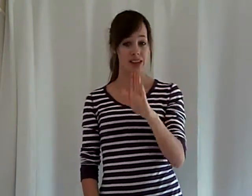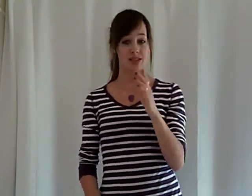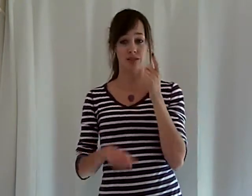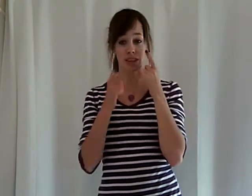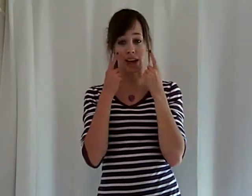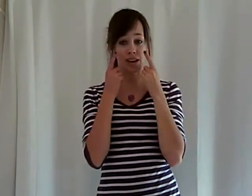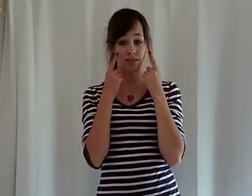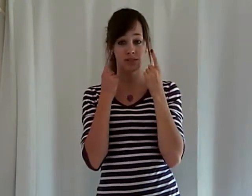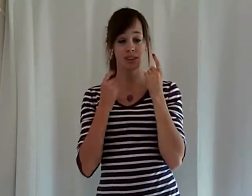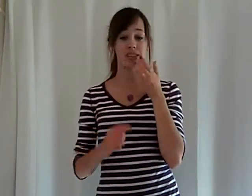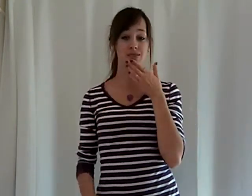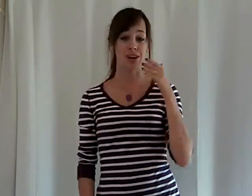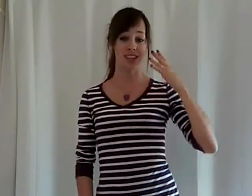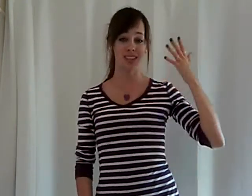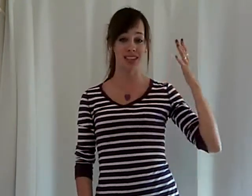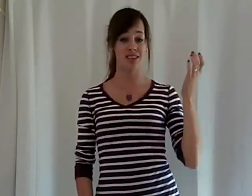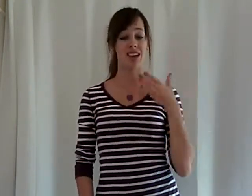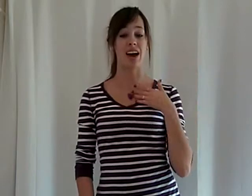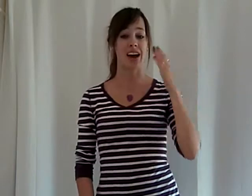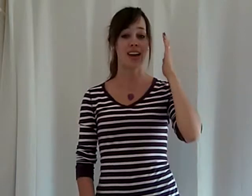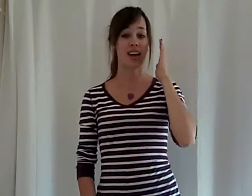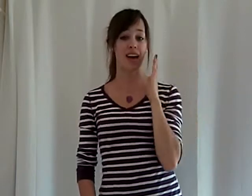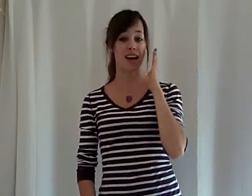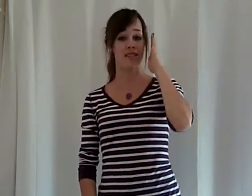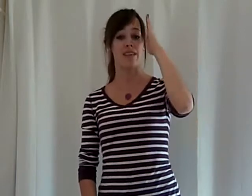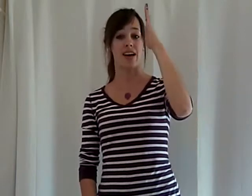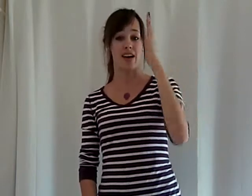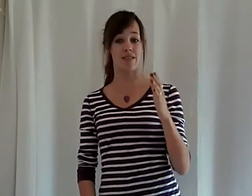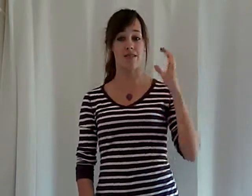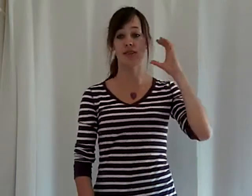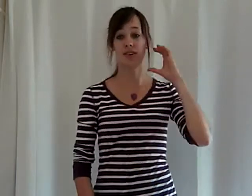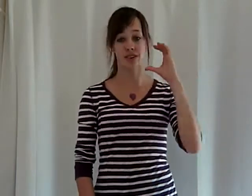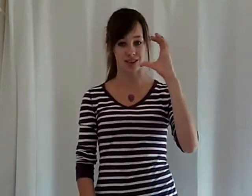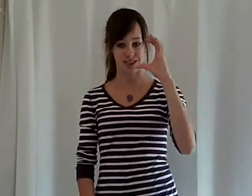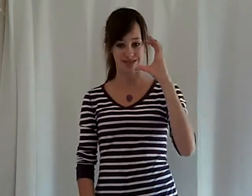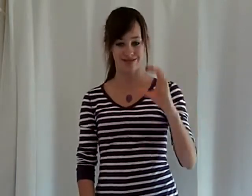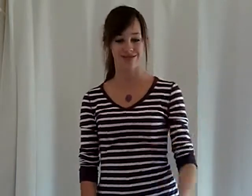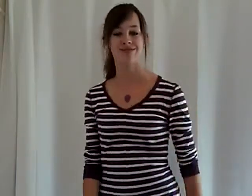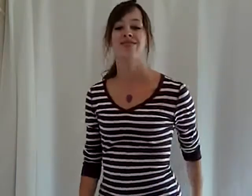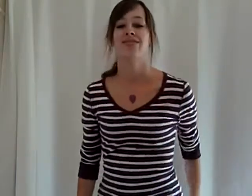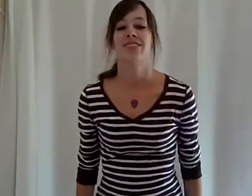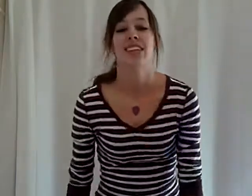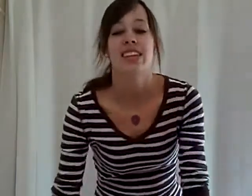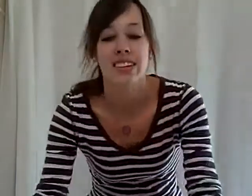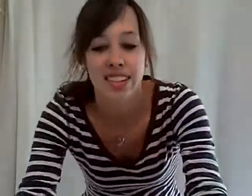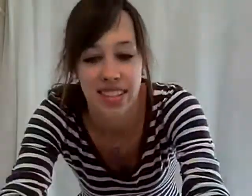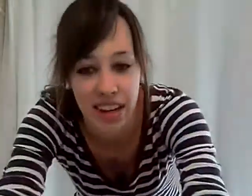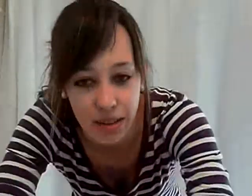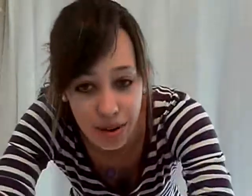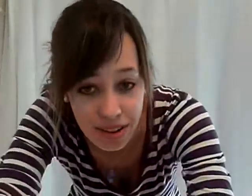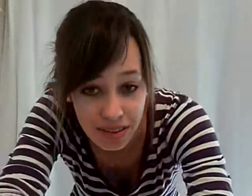your laugh is the best sound I have ever heard. Here is the next part.